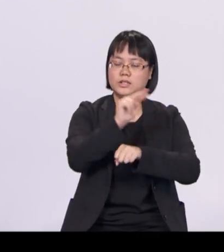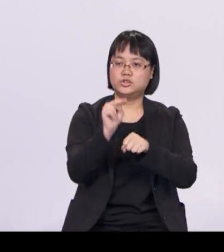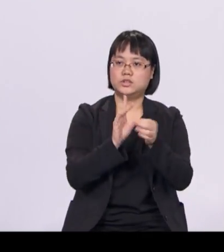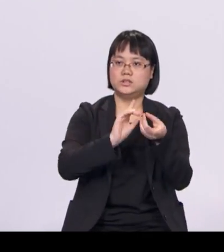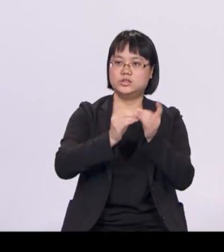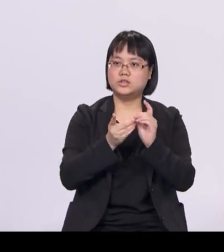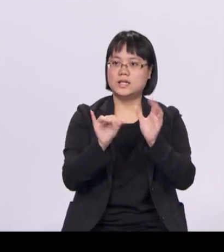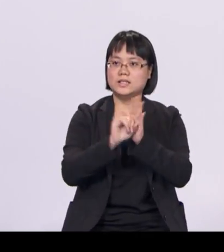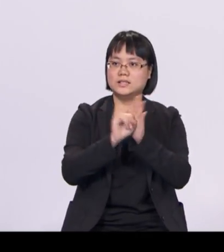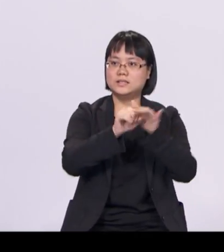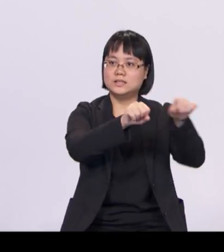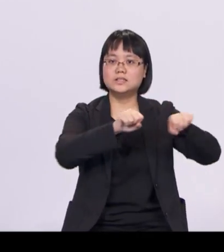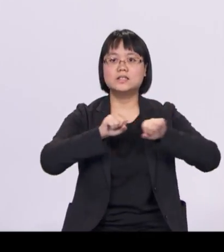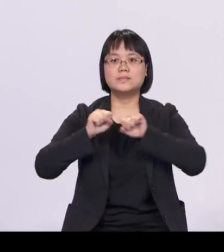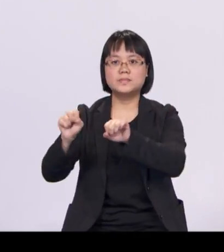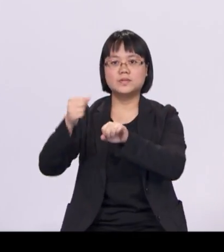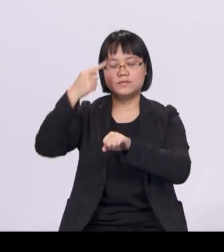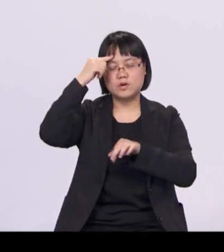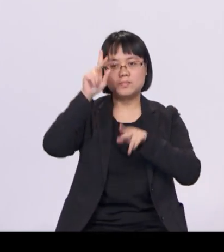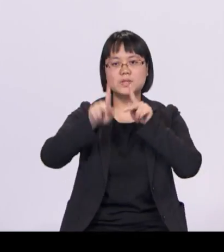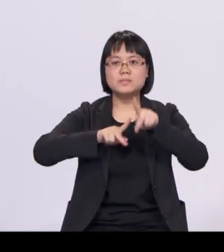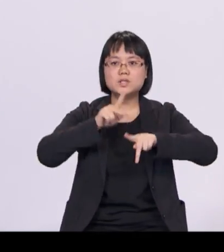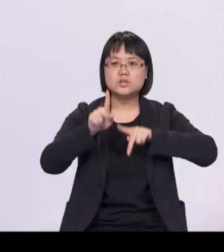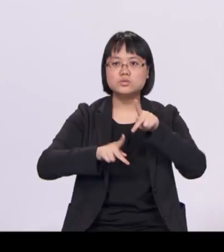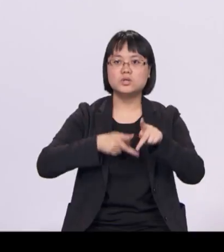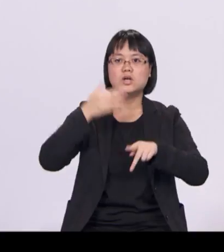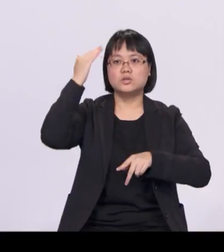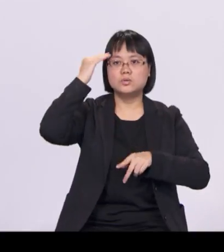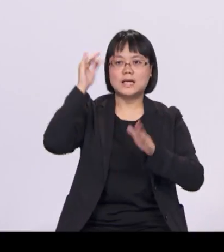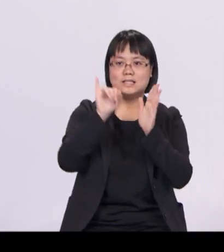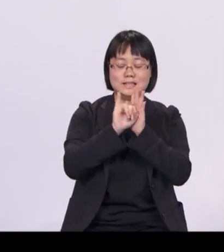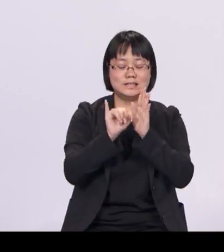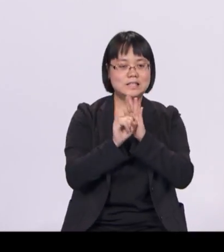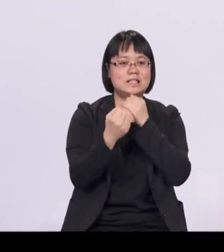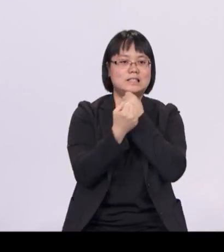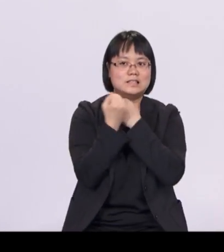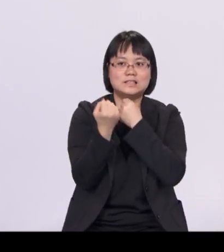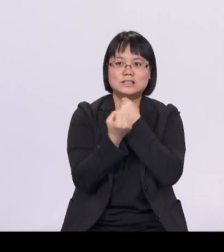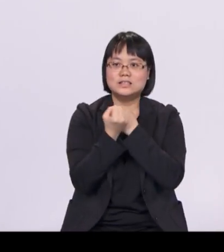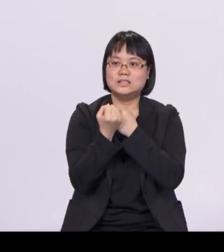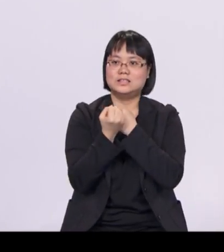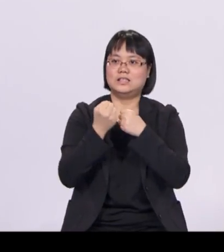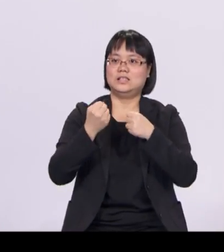citizens to authenticate their identities securely and easily when making online transactions.